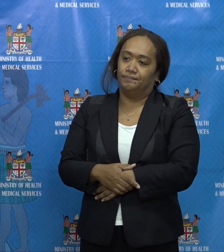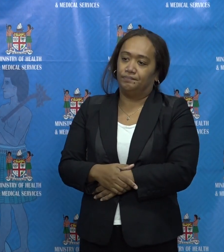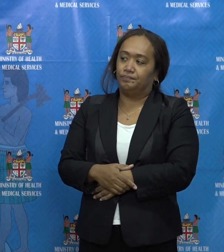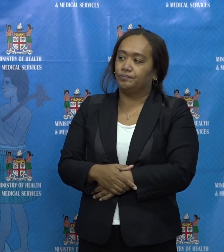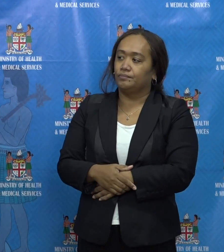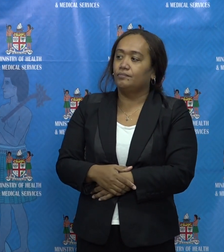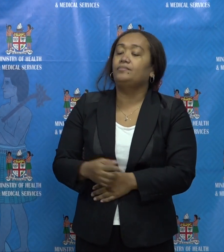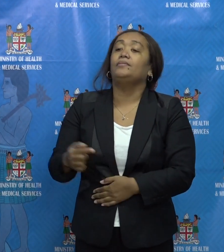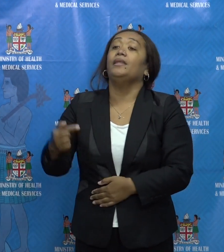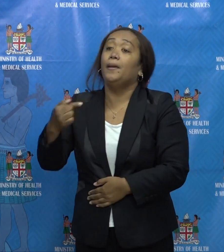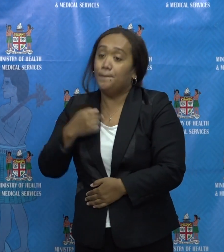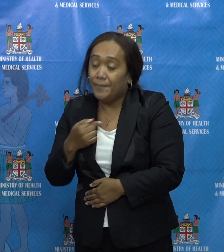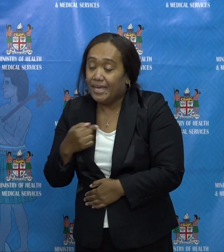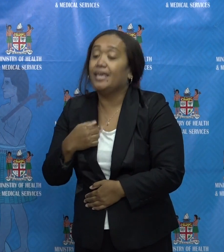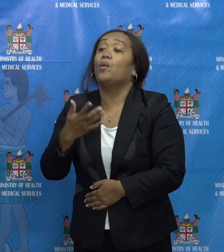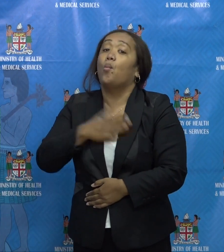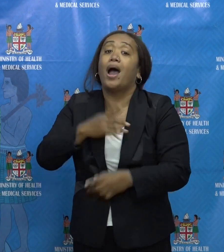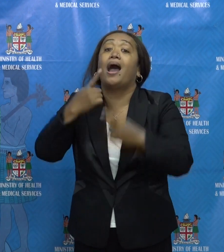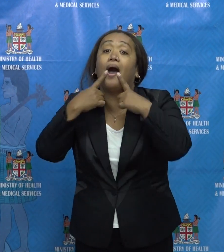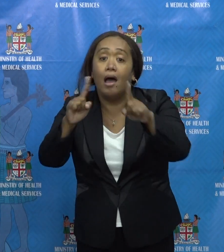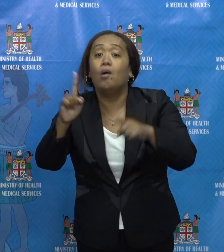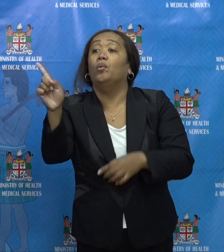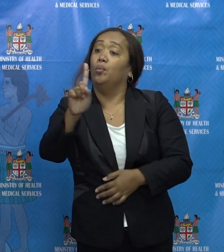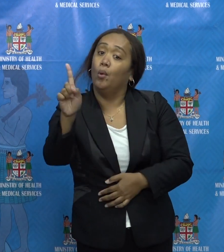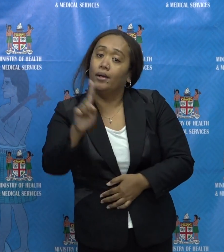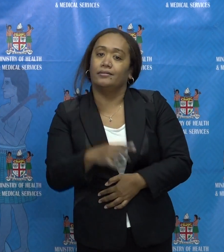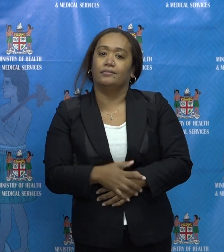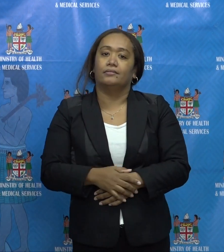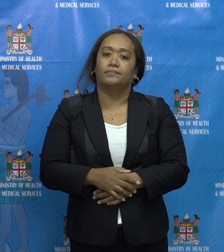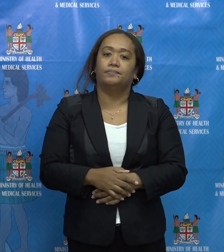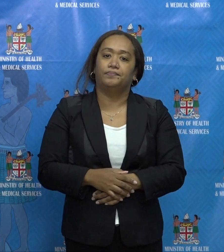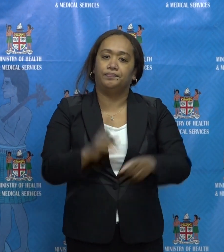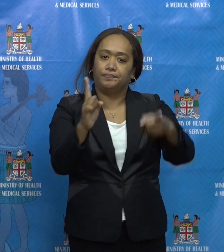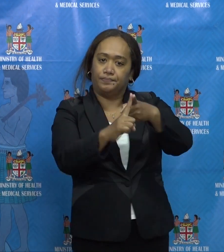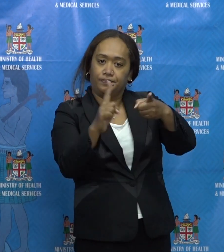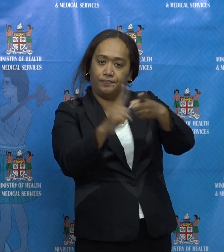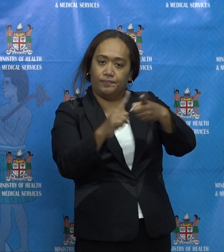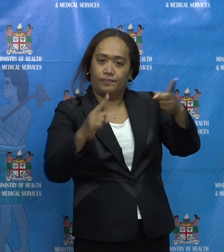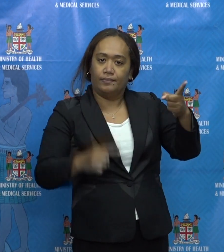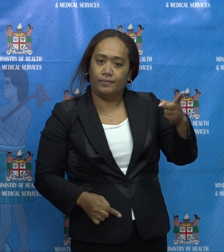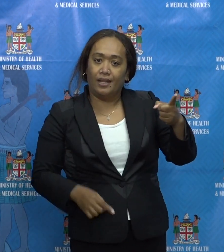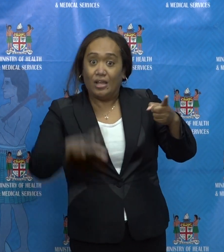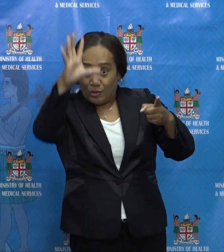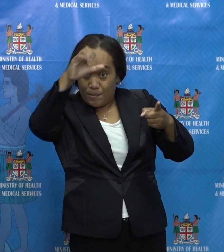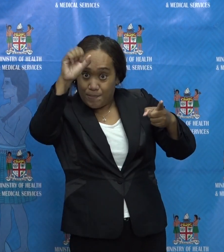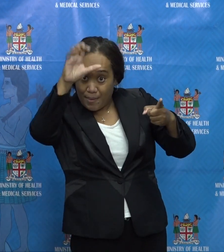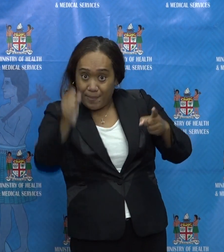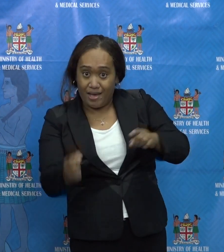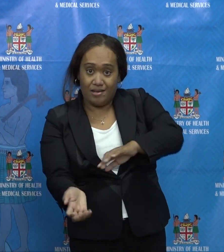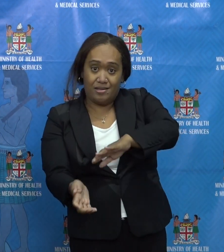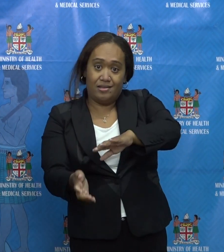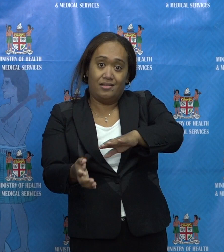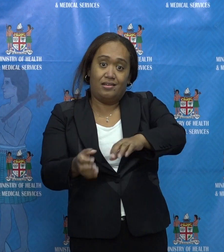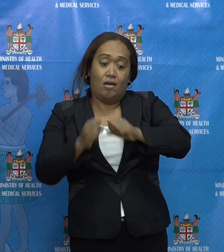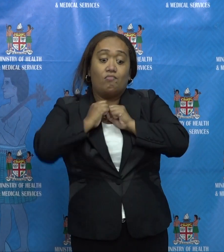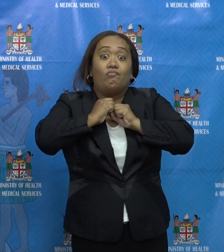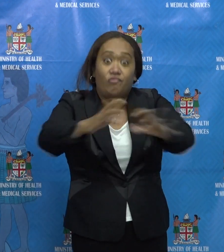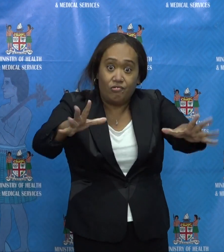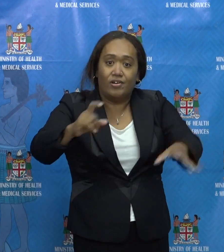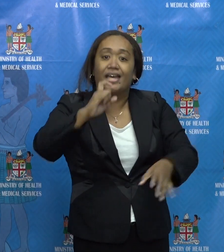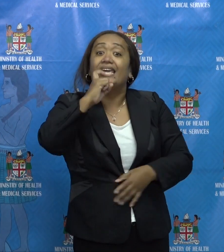What I was trying to dispel was the idea that the surge in India is because of the new variant.